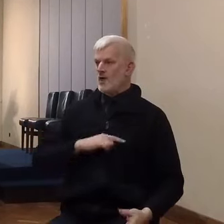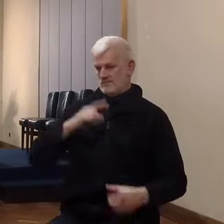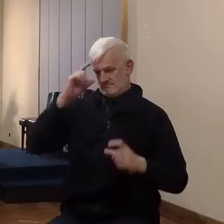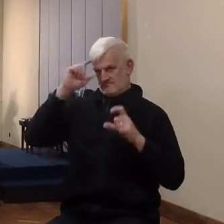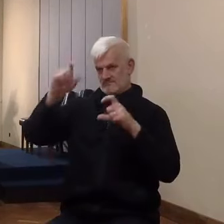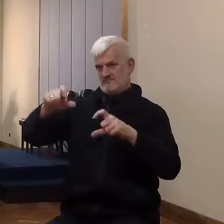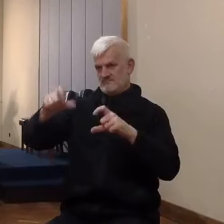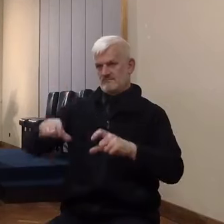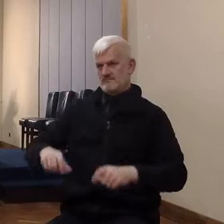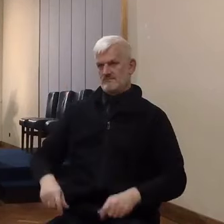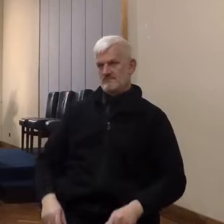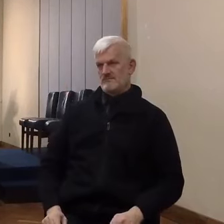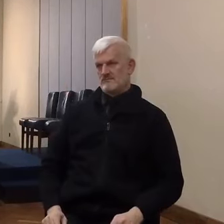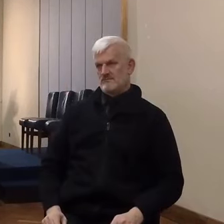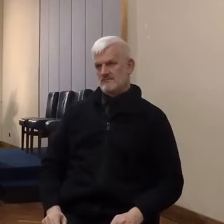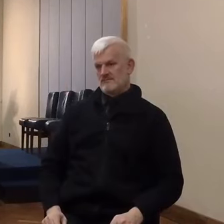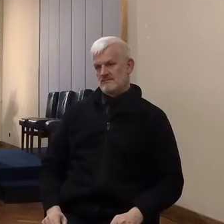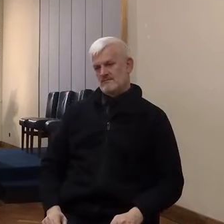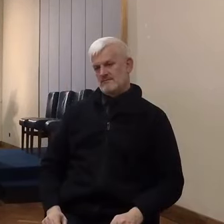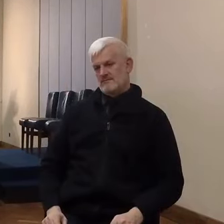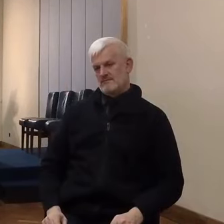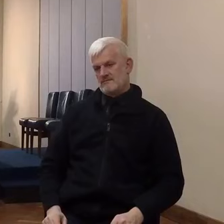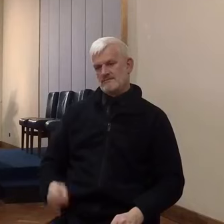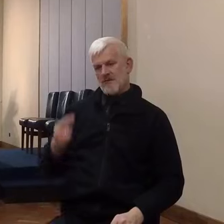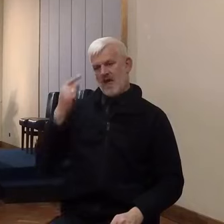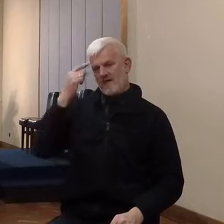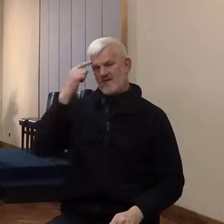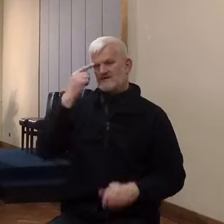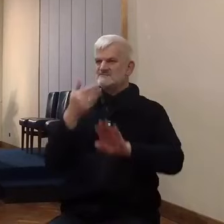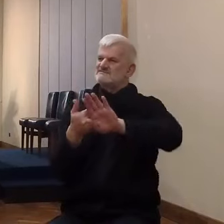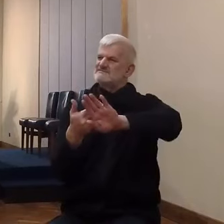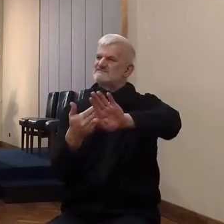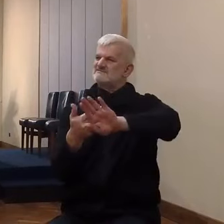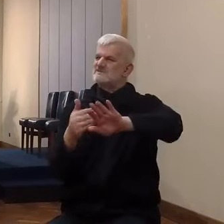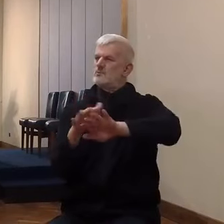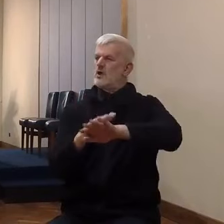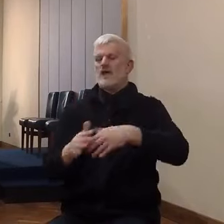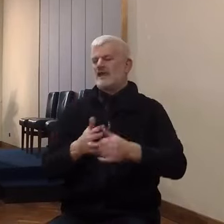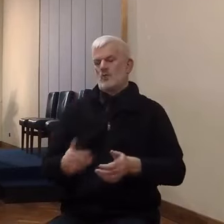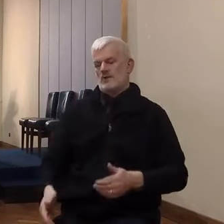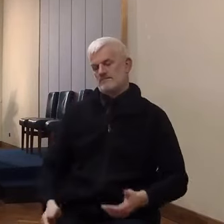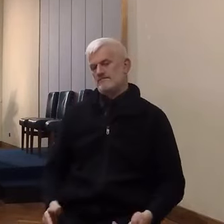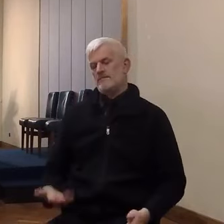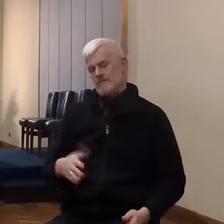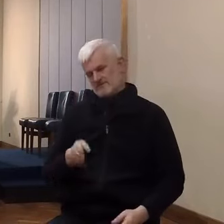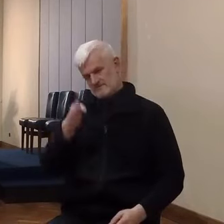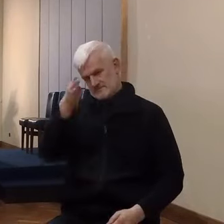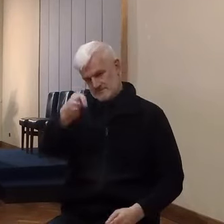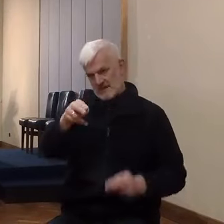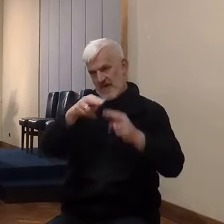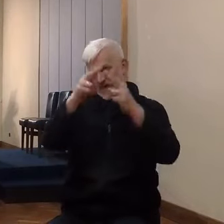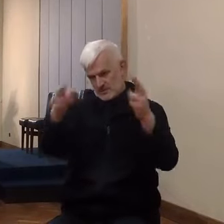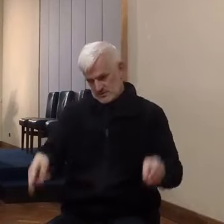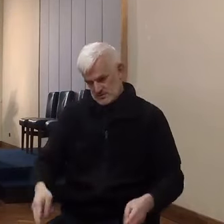secluded. But that's where they went. And they're protected it